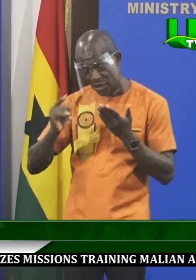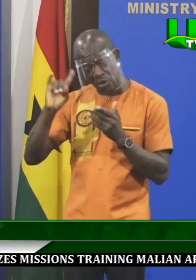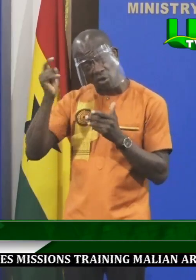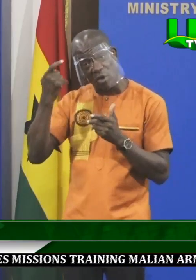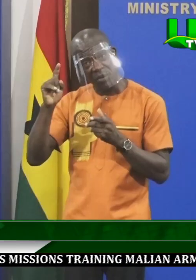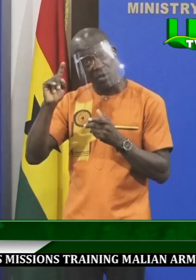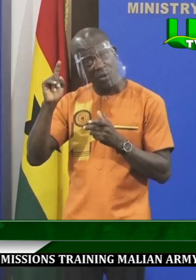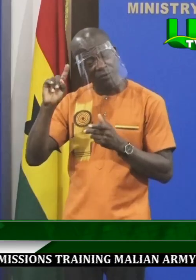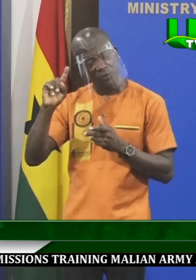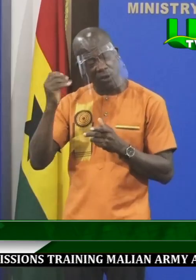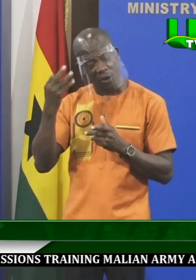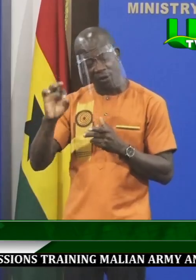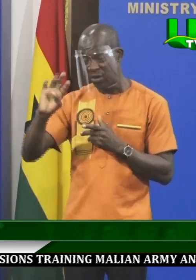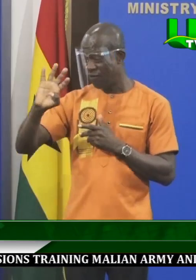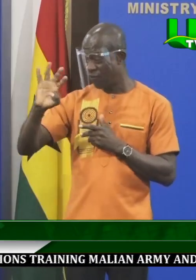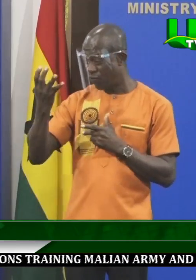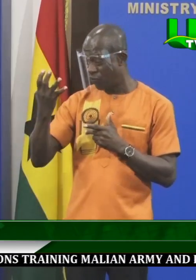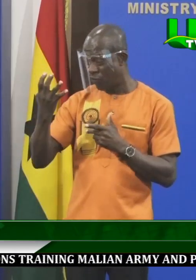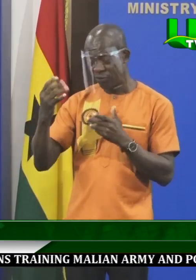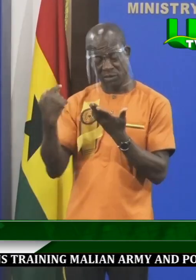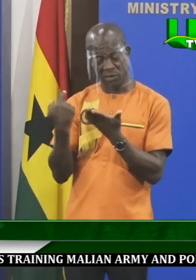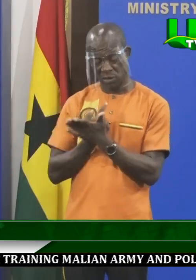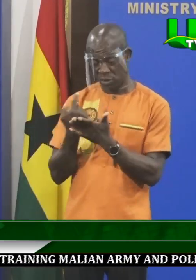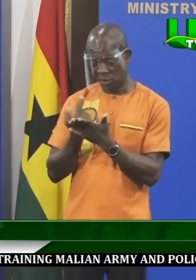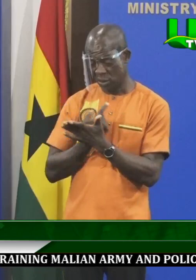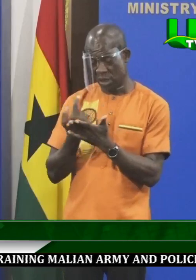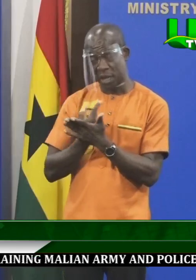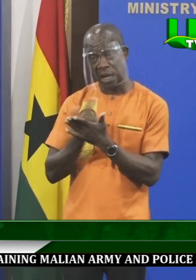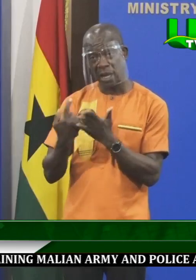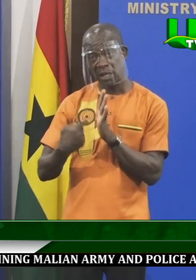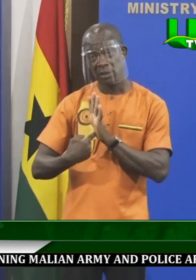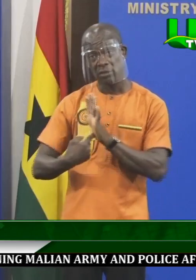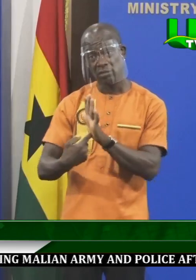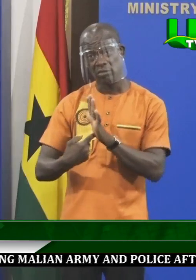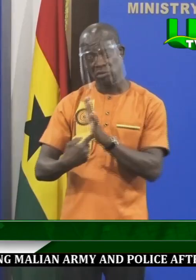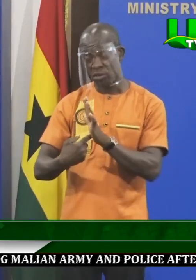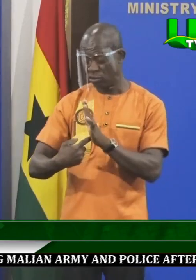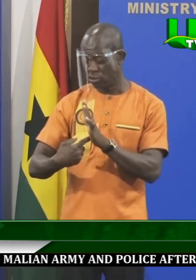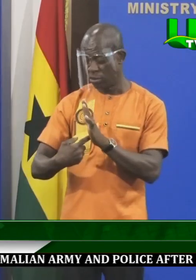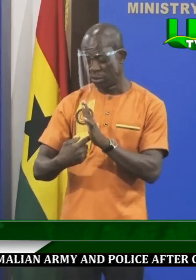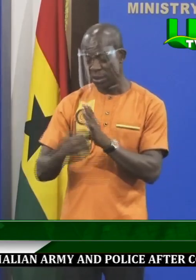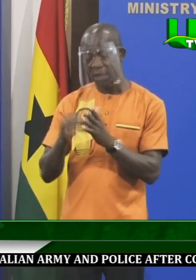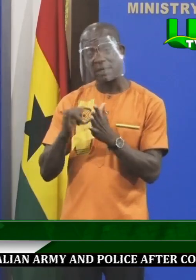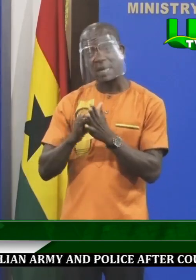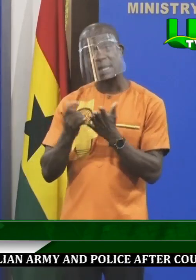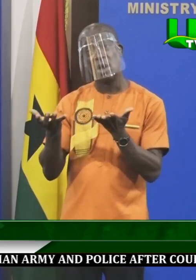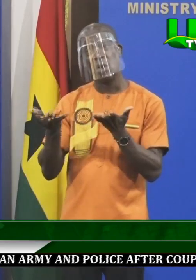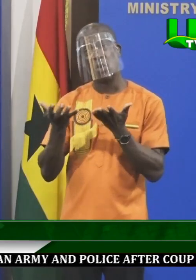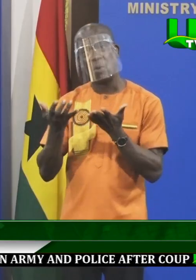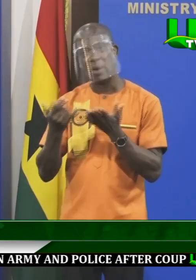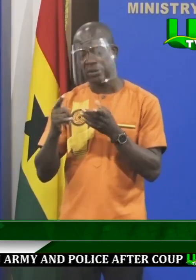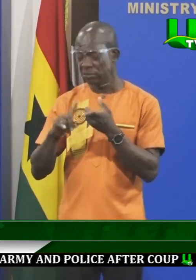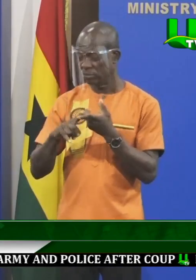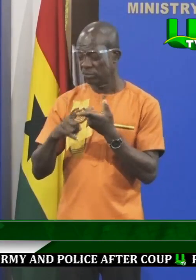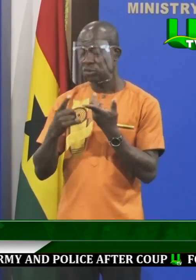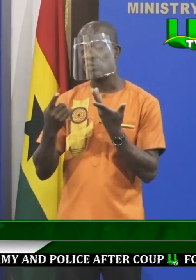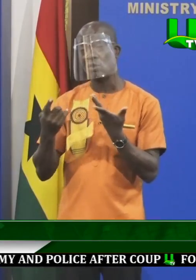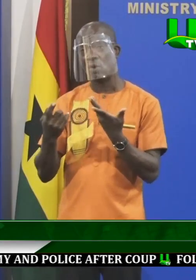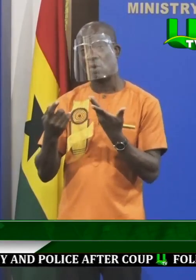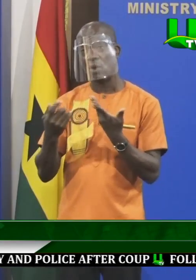has sent out similar strong signals that it intends to have